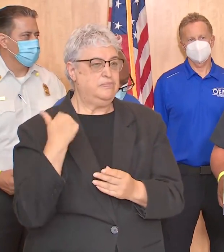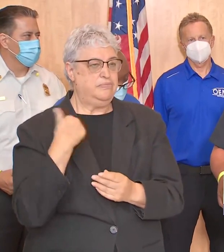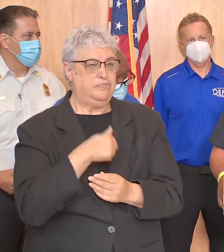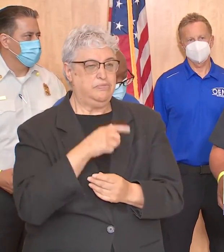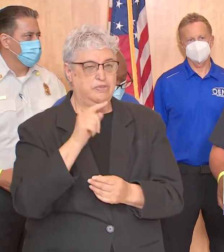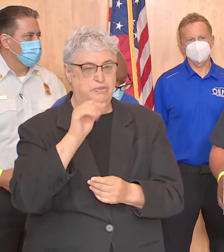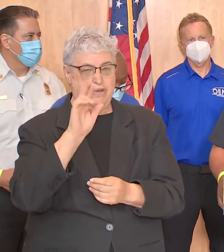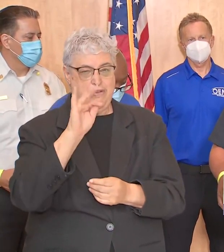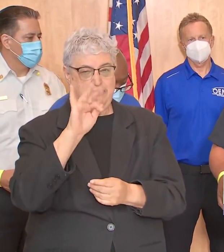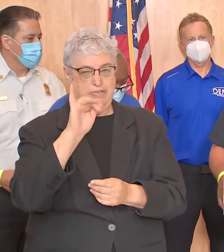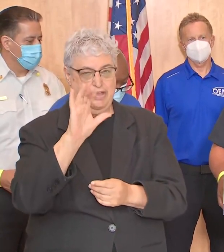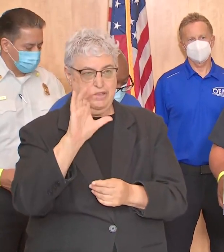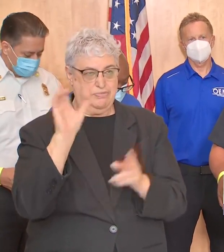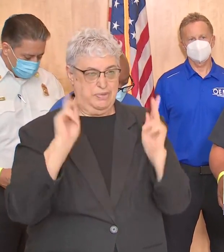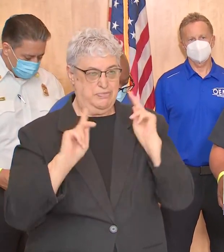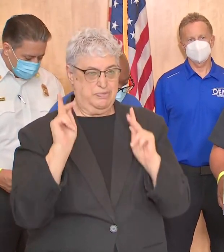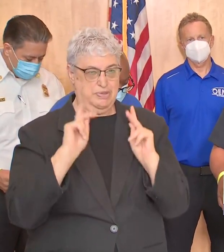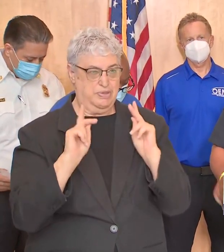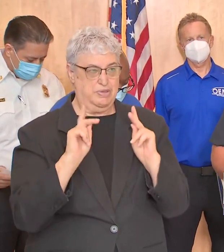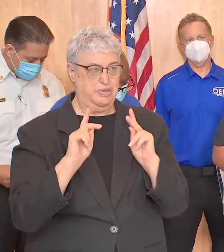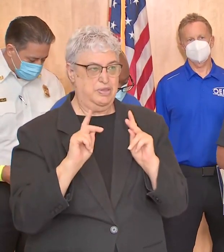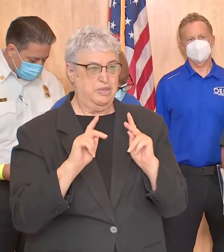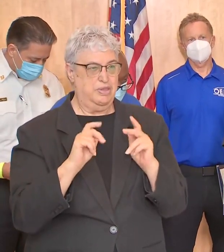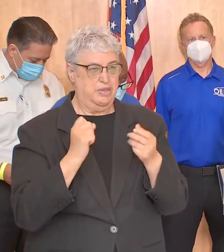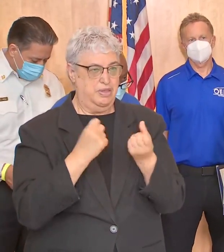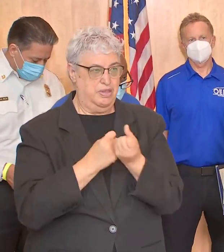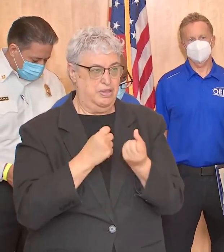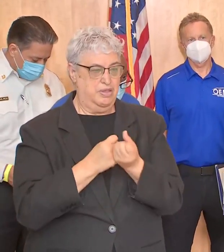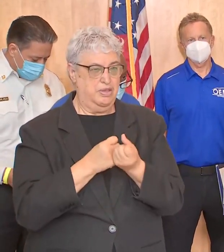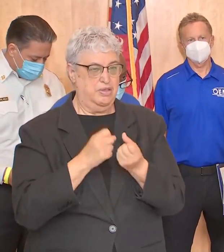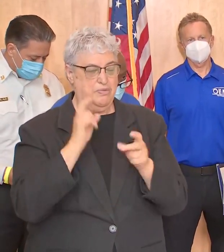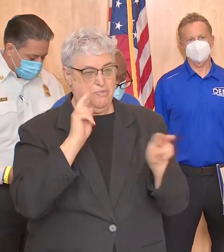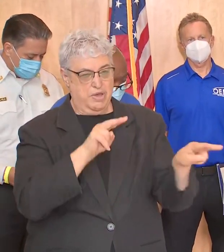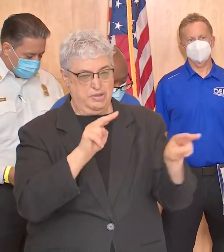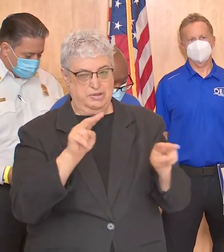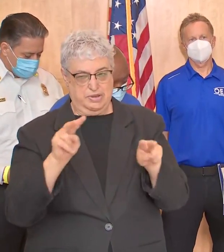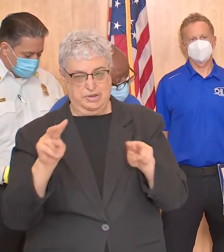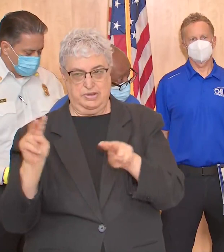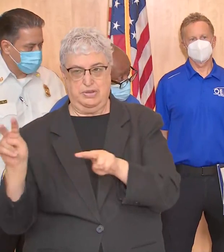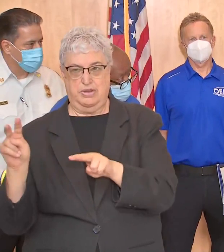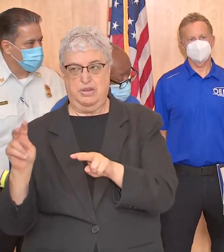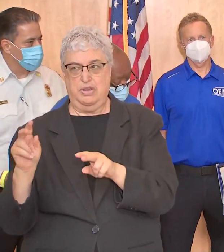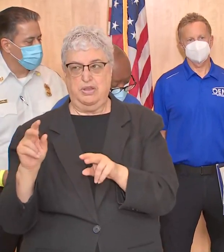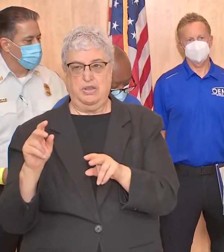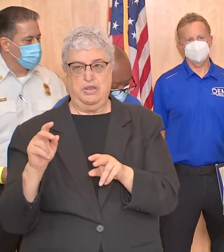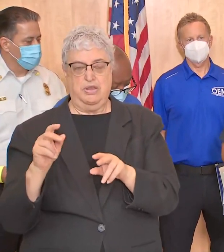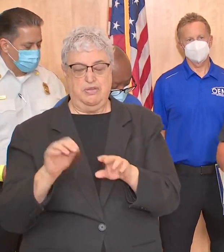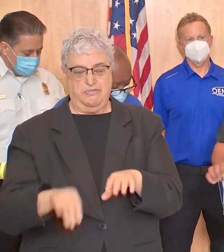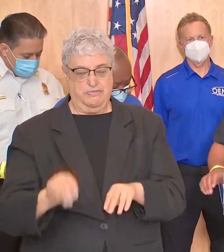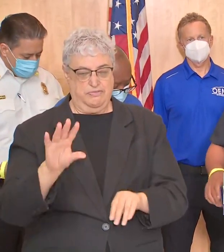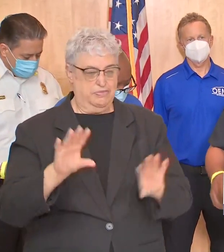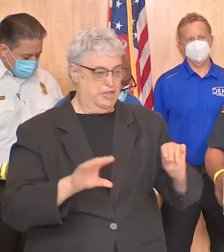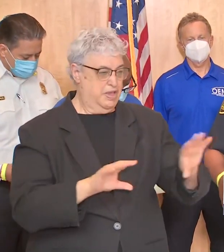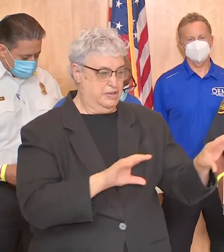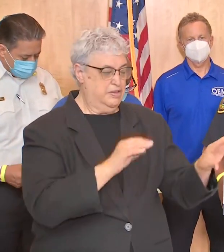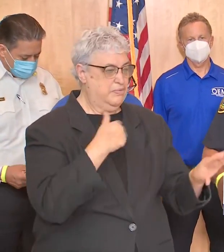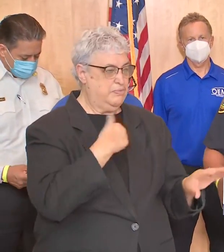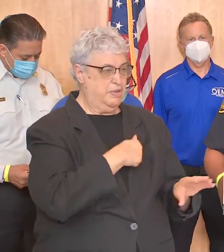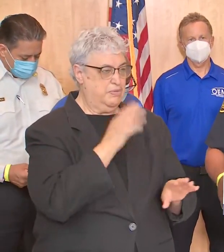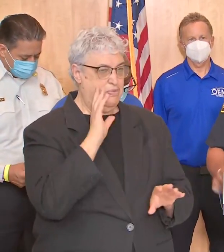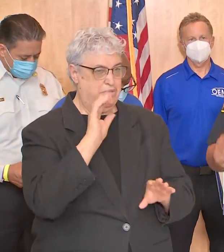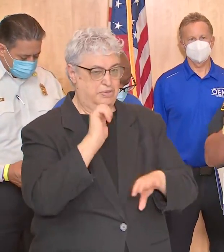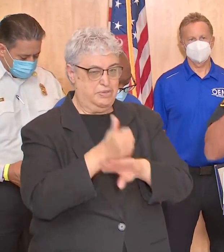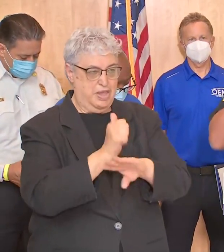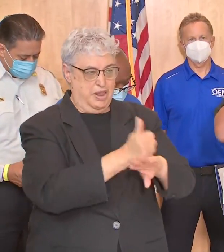traffic mobility officers and traffic enforcement division throughout the city monitoring locations which traditionally flood and we will be putting around